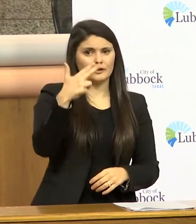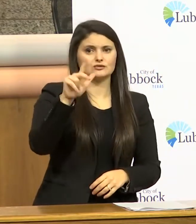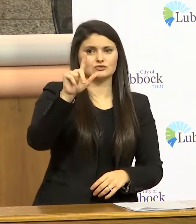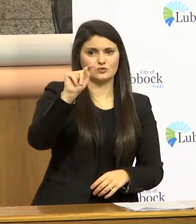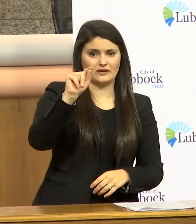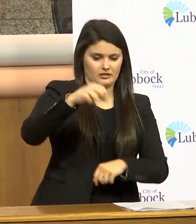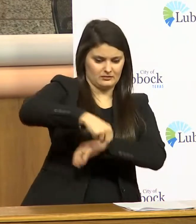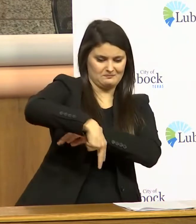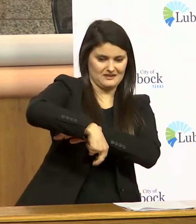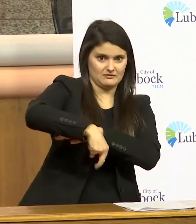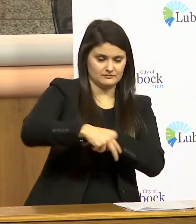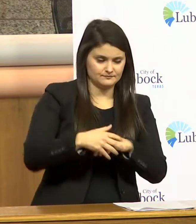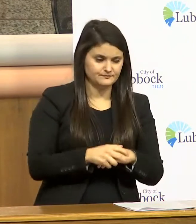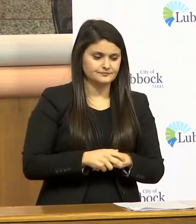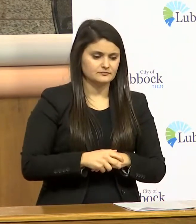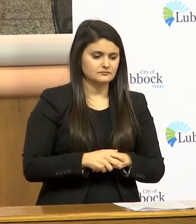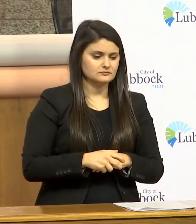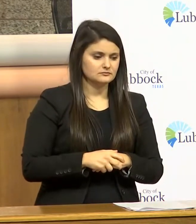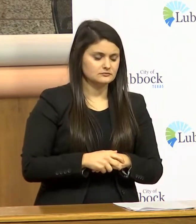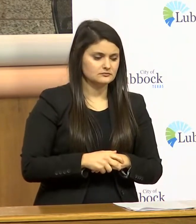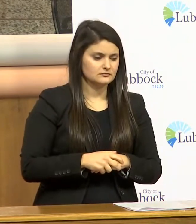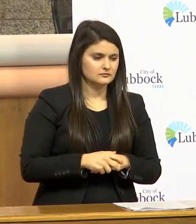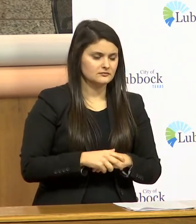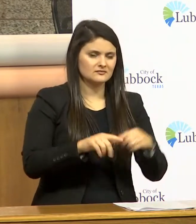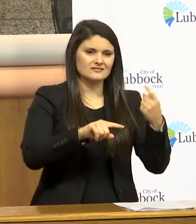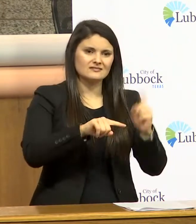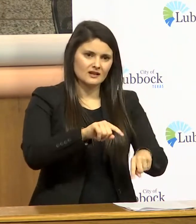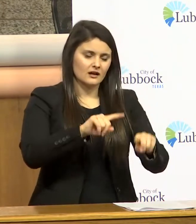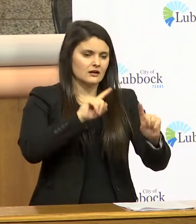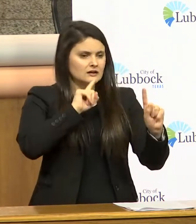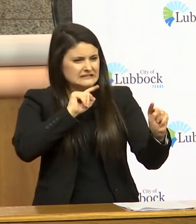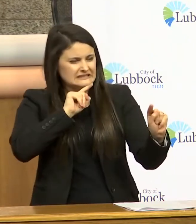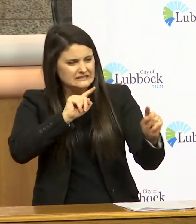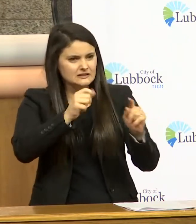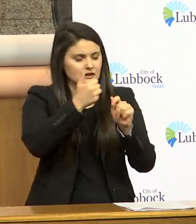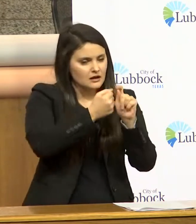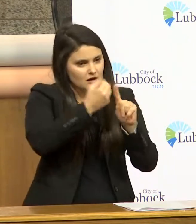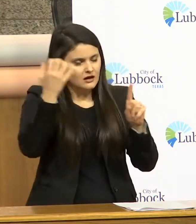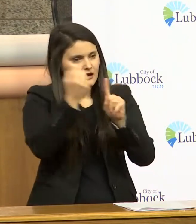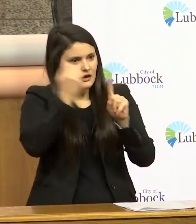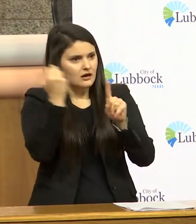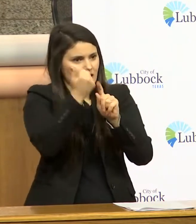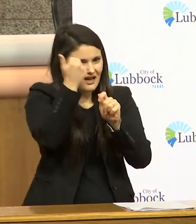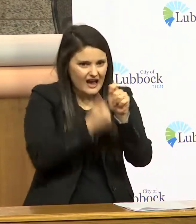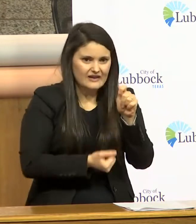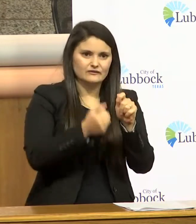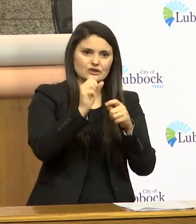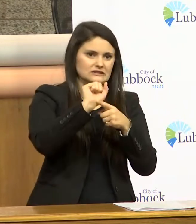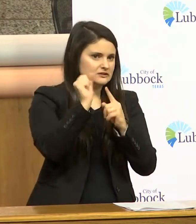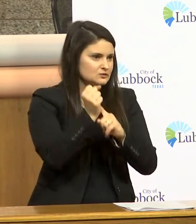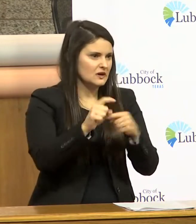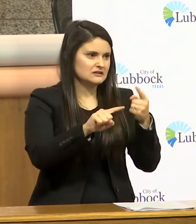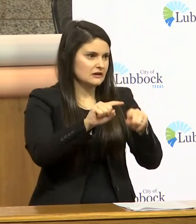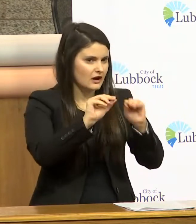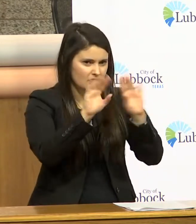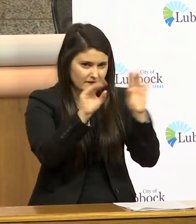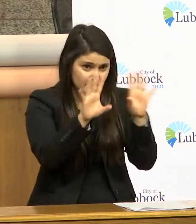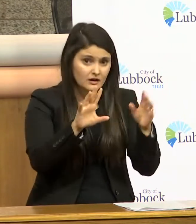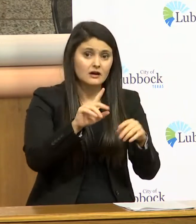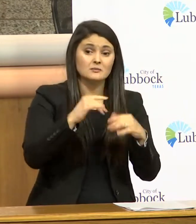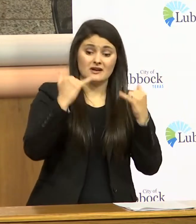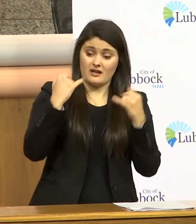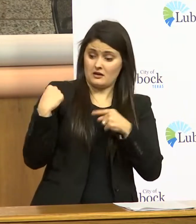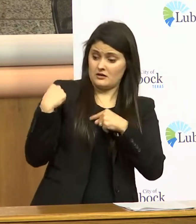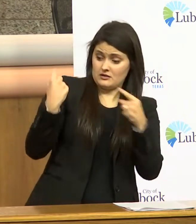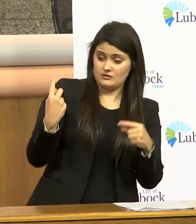20th at midnight we cannot address every single clarification or every situation but now after